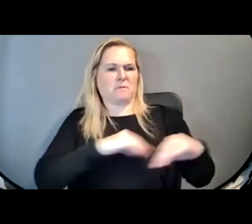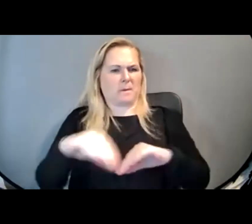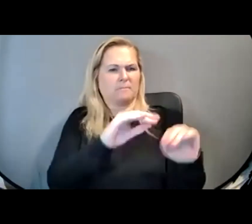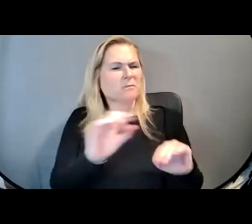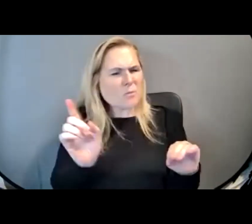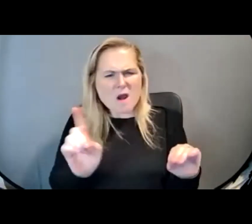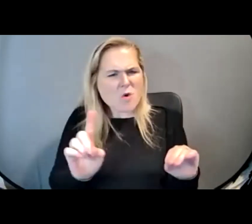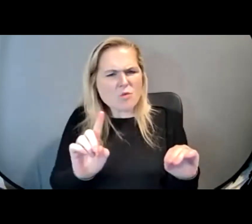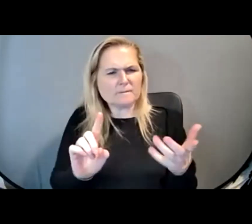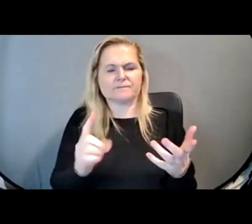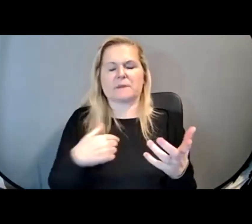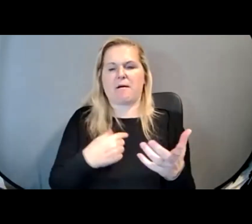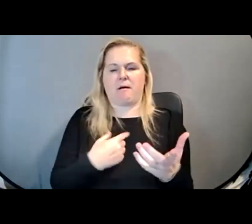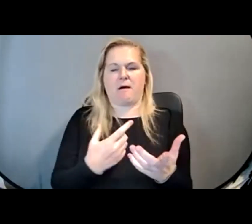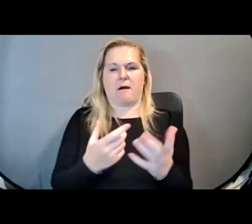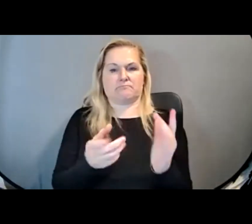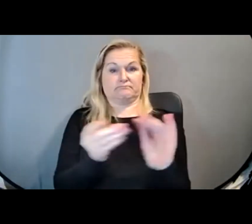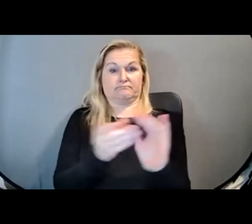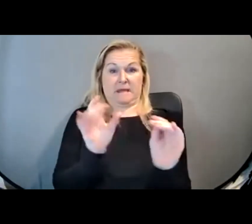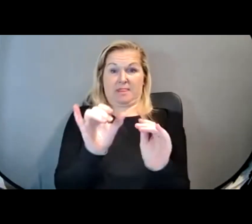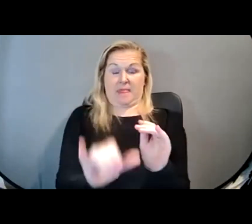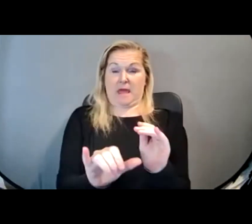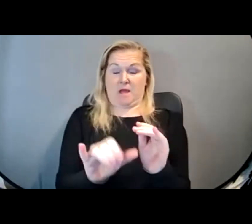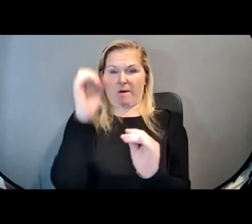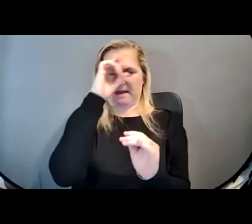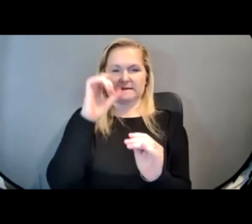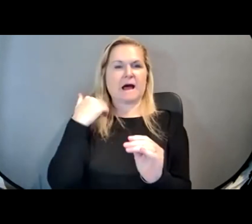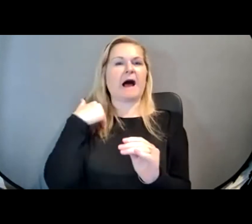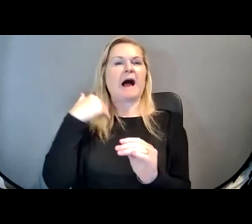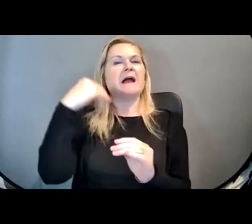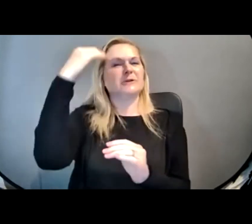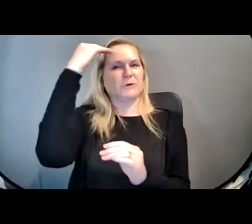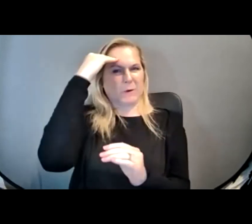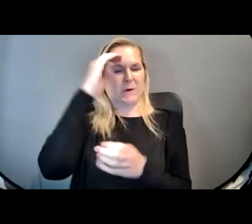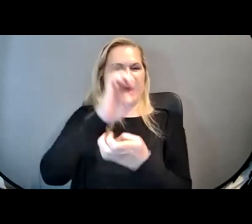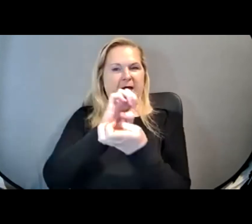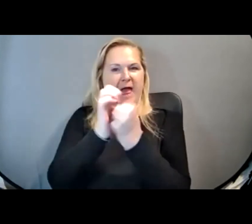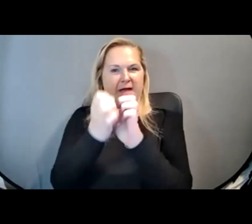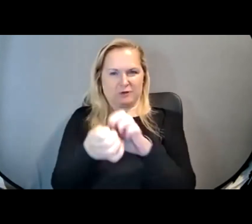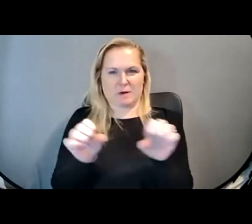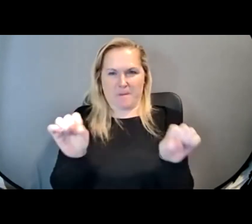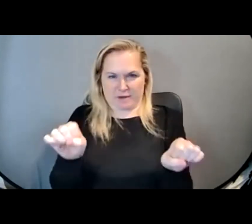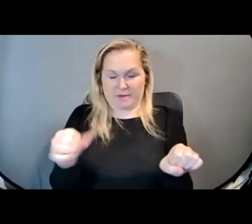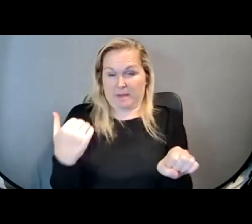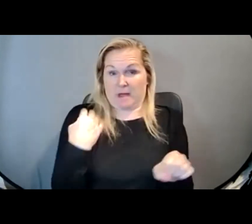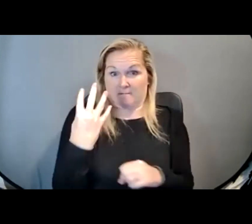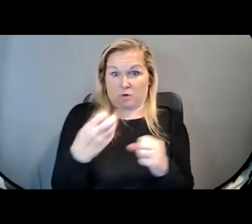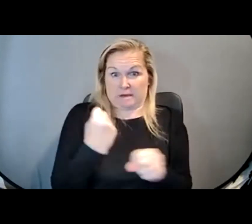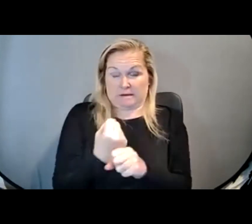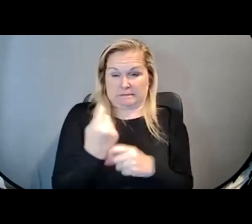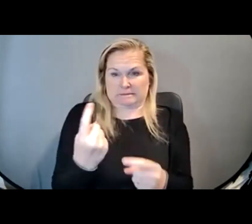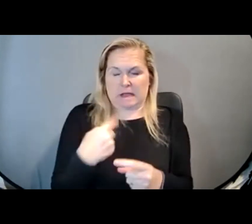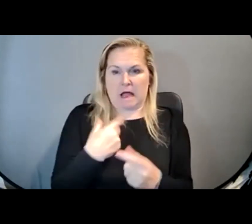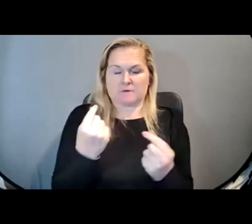And I say all of this because I know that evolution is possible. So in the past four years, I've done